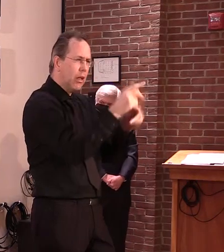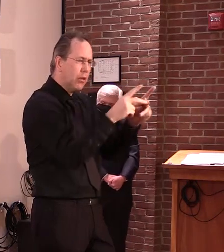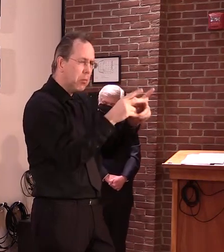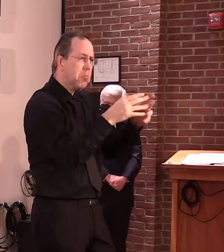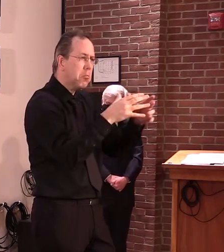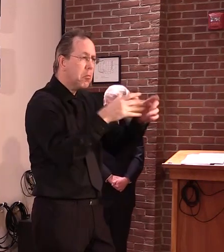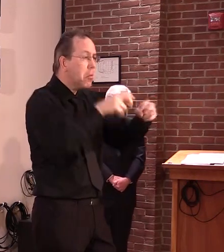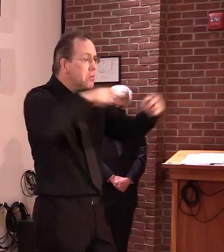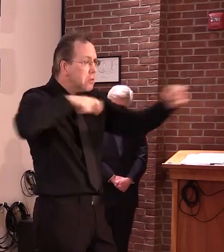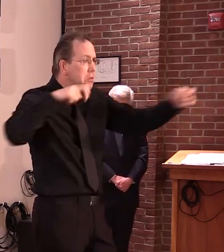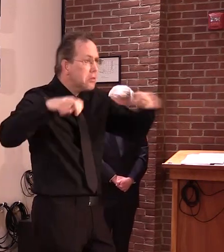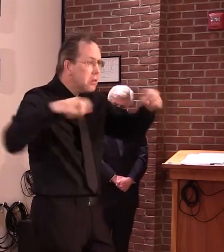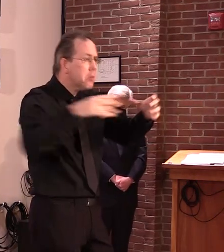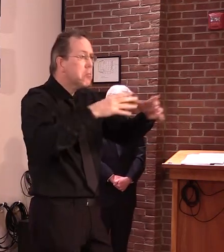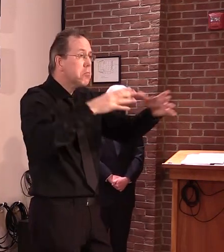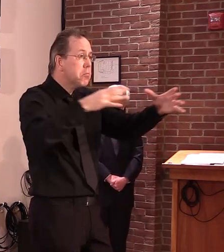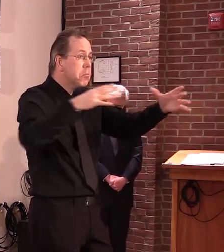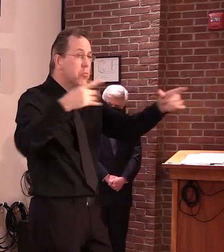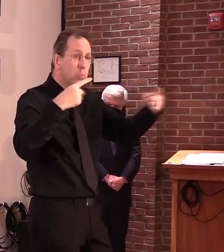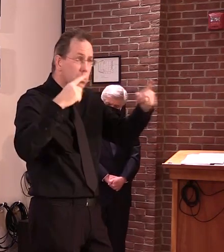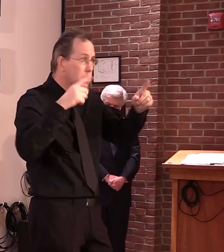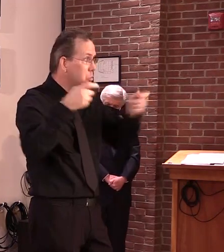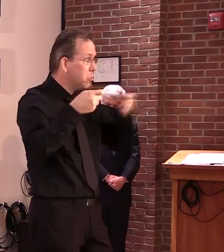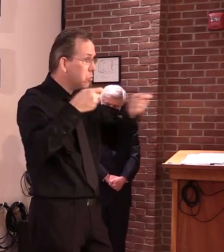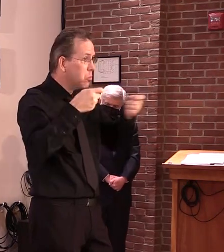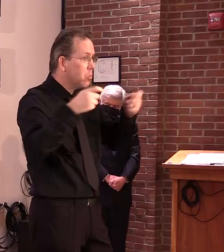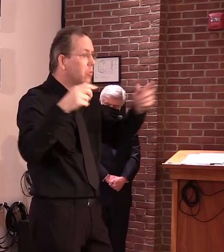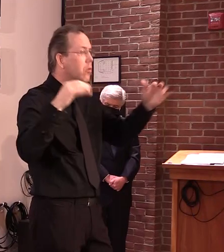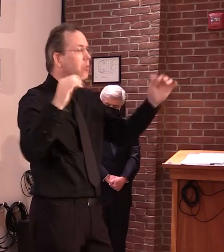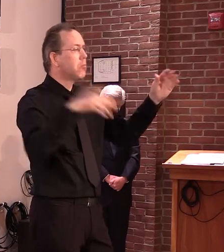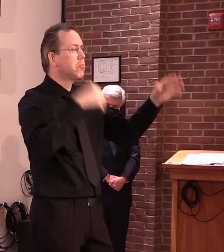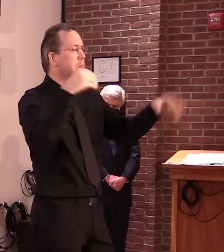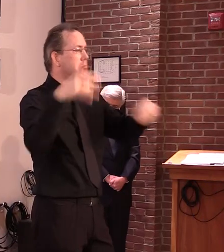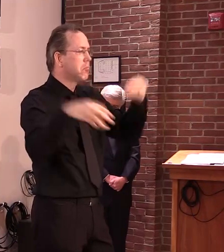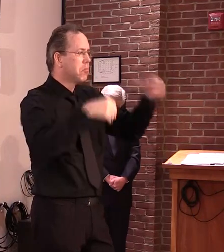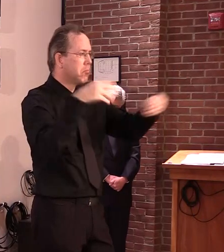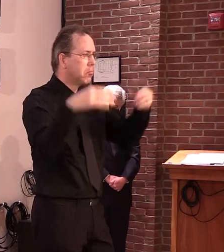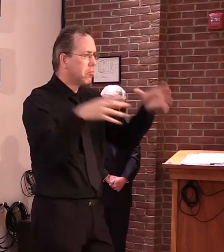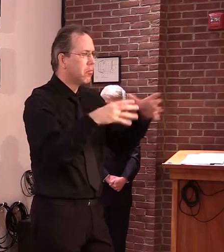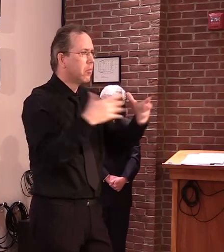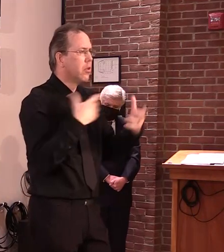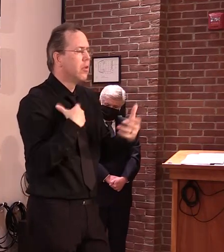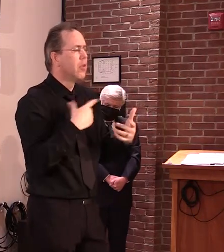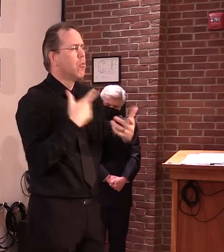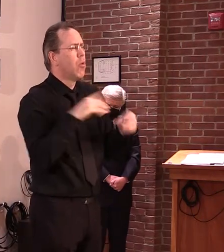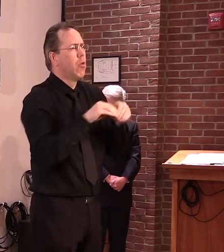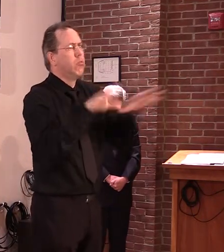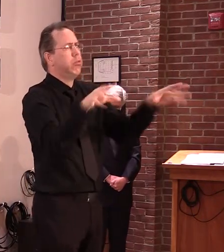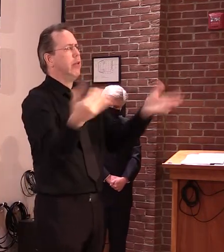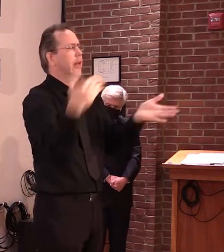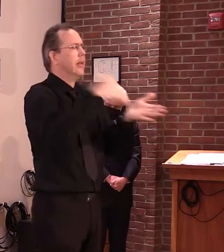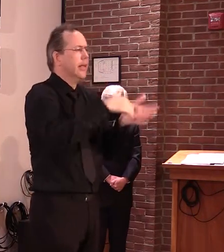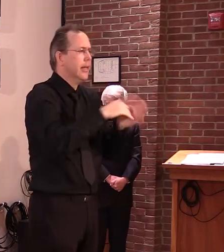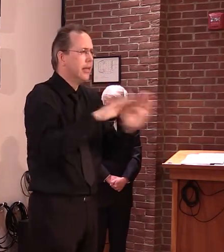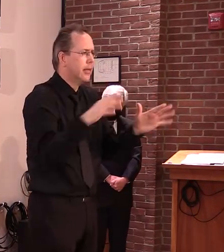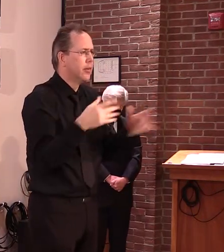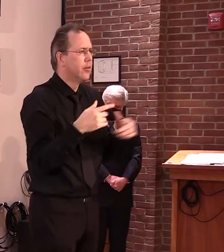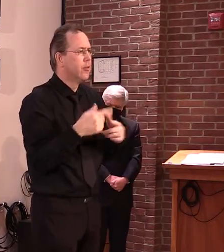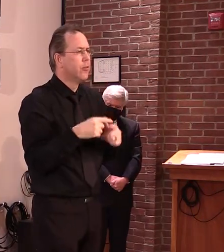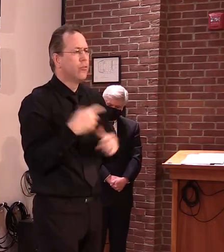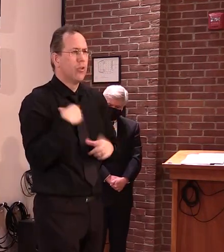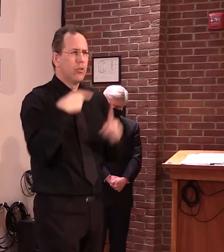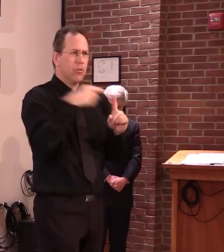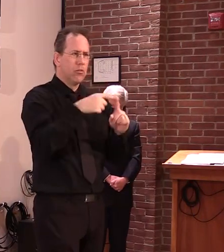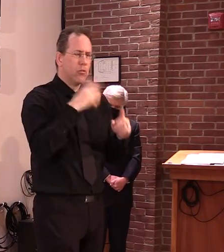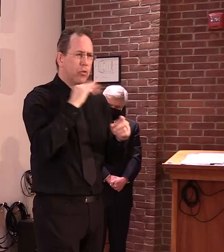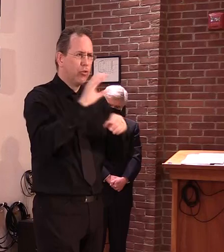science to be sure that there's not any negative effects. So I think you can expect with the churches in particular, we would be doing the